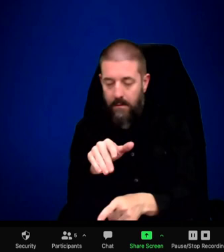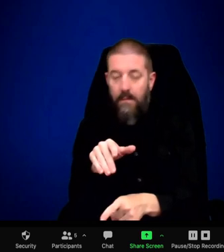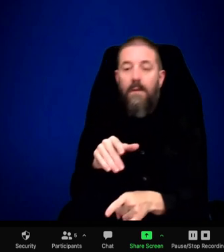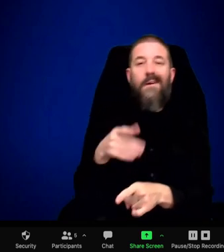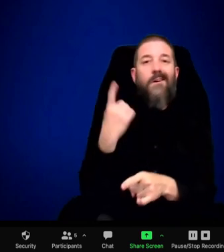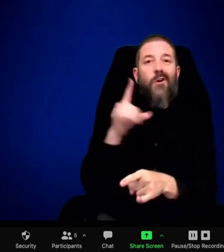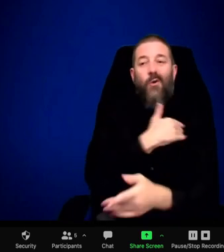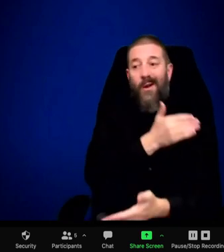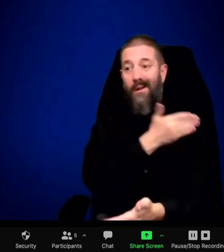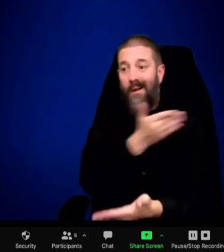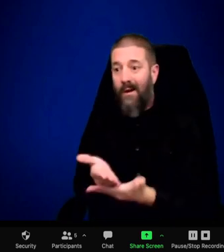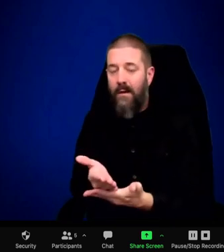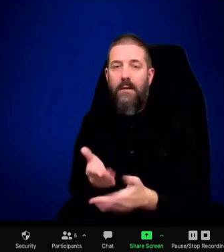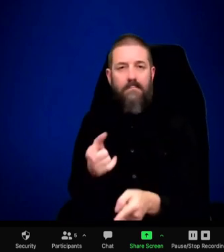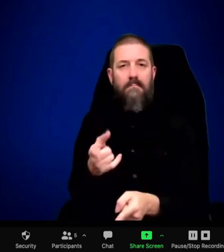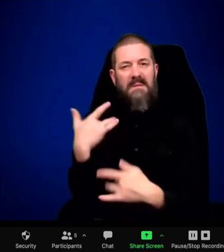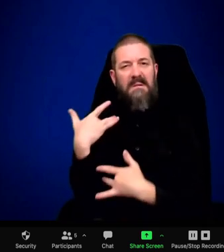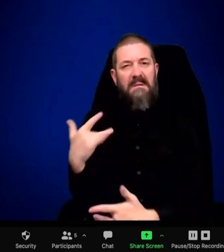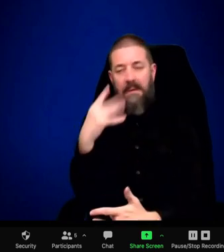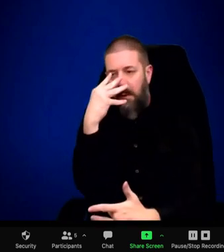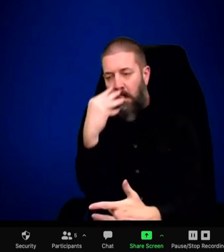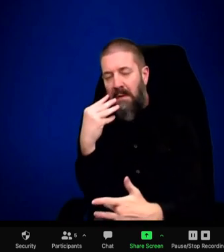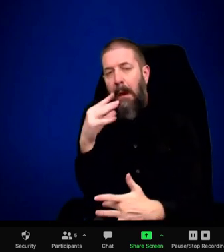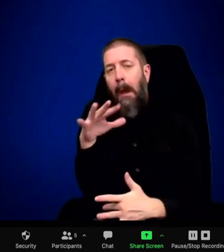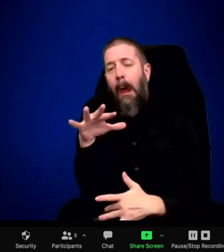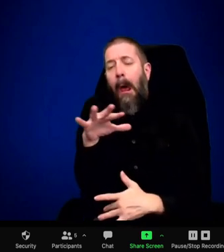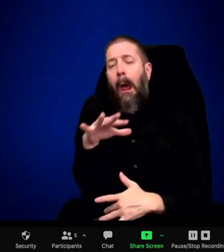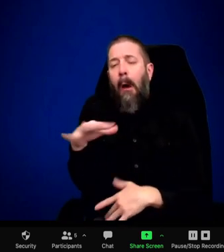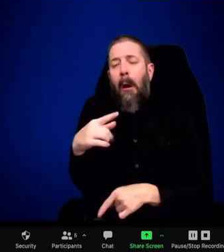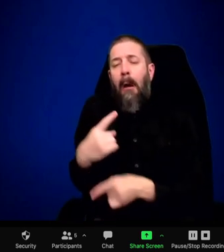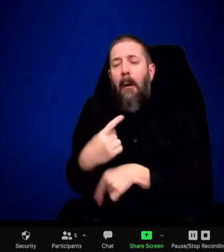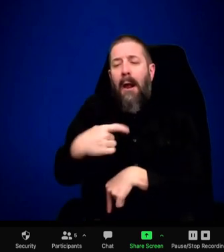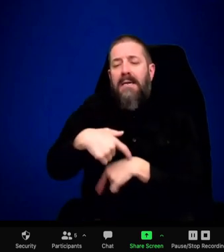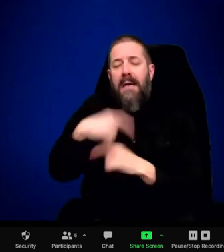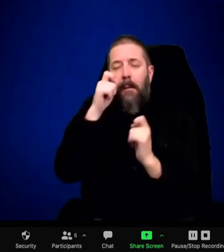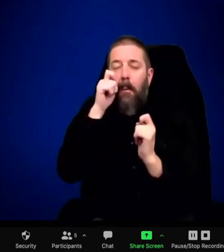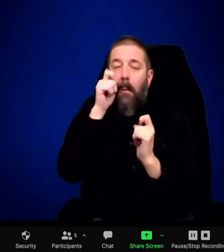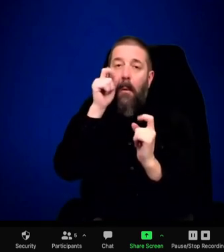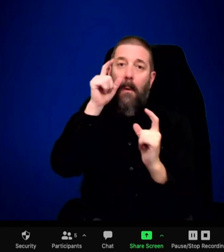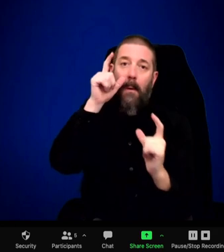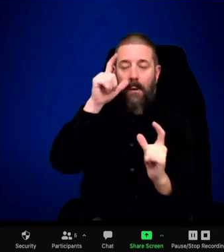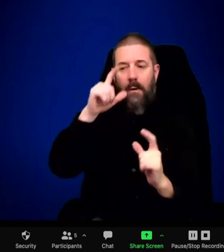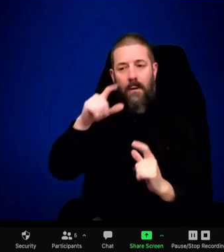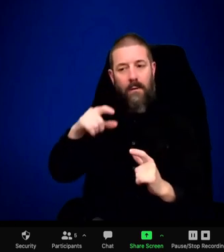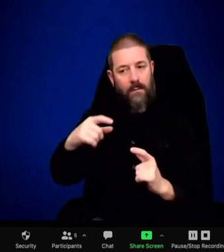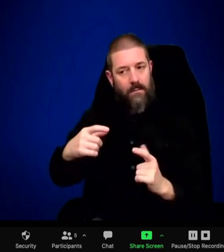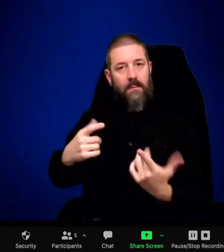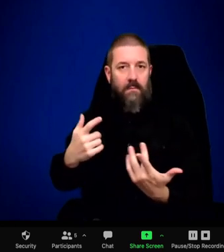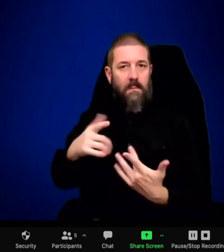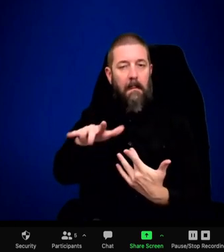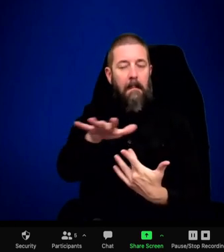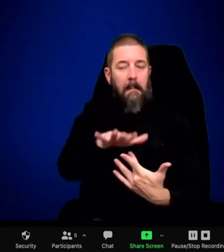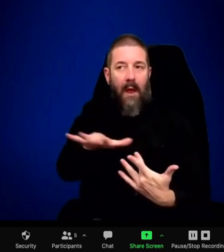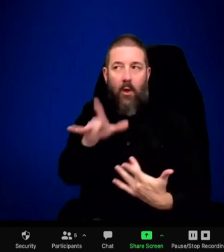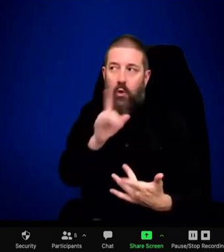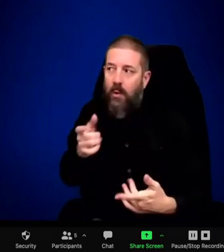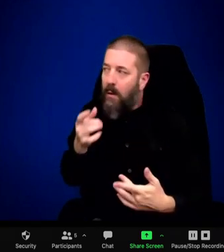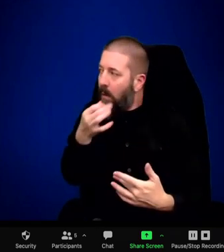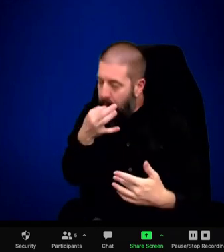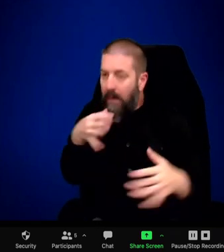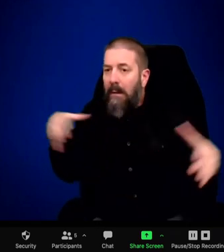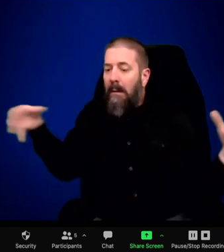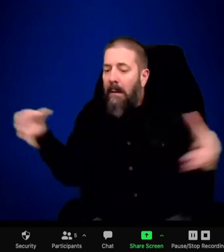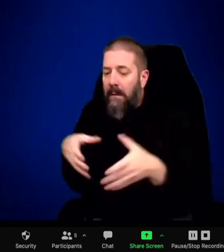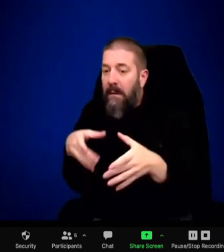things. But, um, generally, they're not gonna do too much. So, I, my cabin, where I am now, is